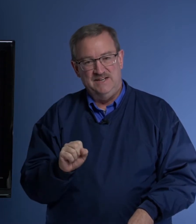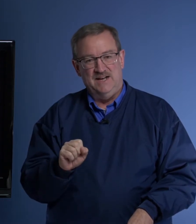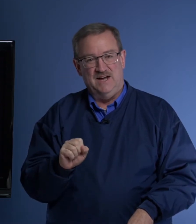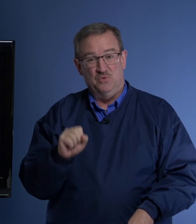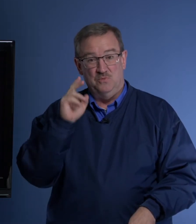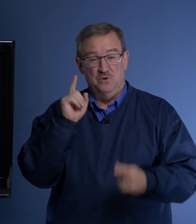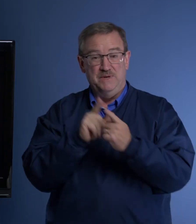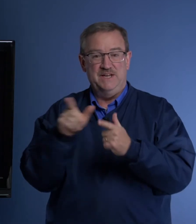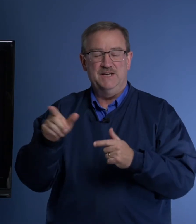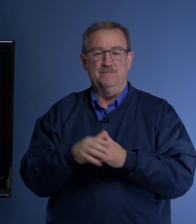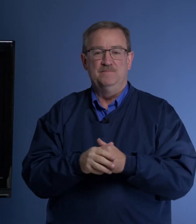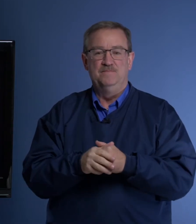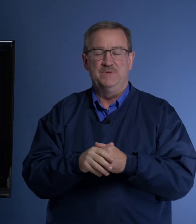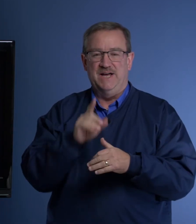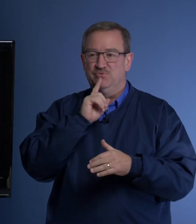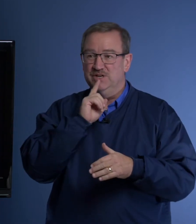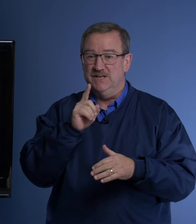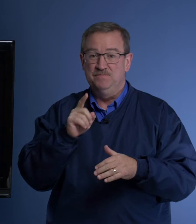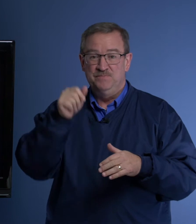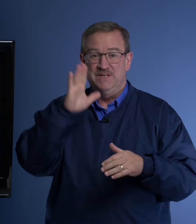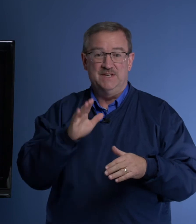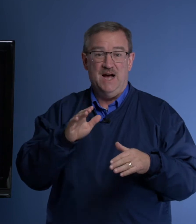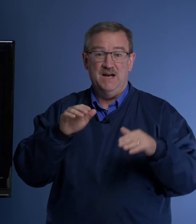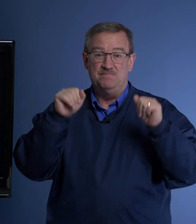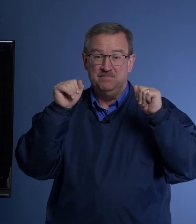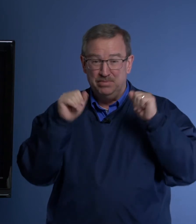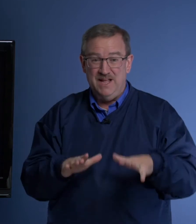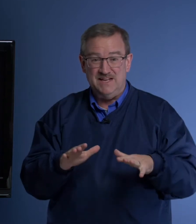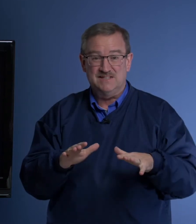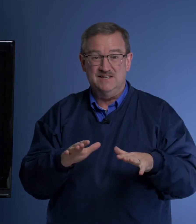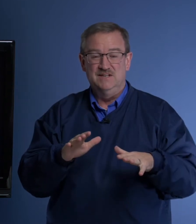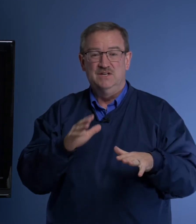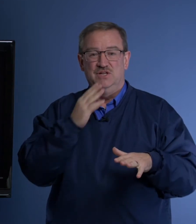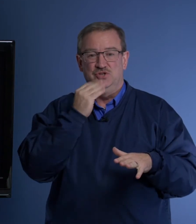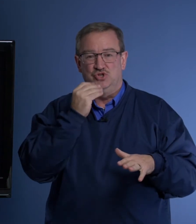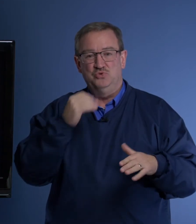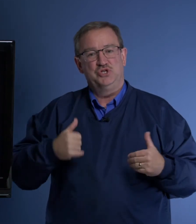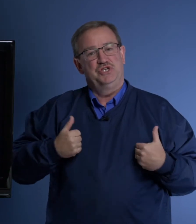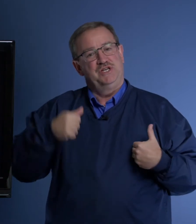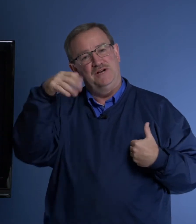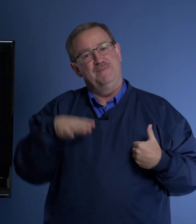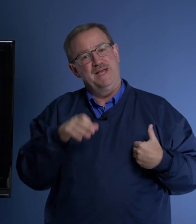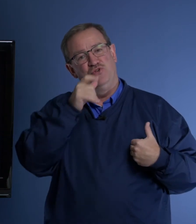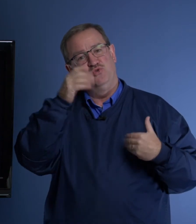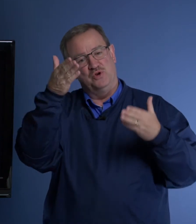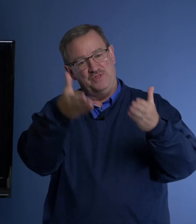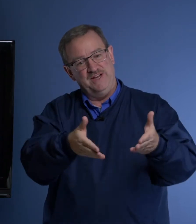We'll meet him. And really, God blessed the Jewish young men who were there